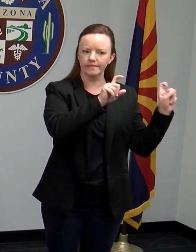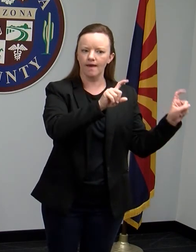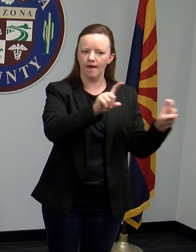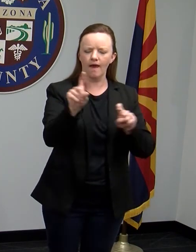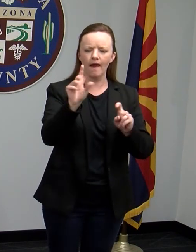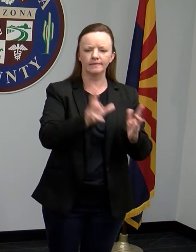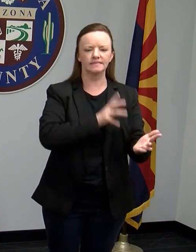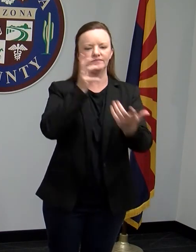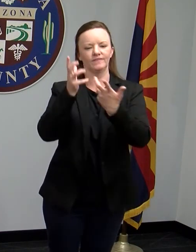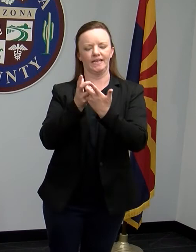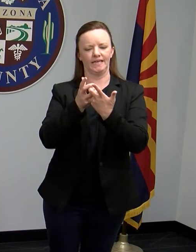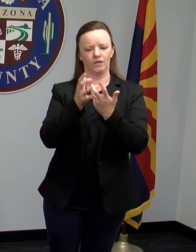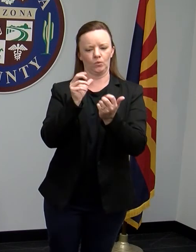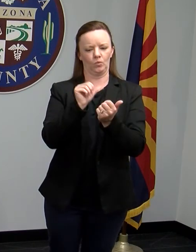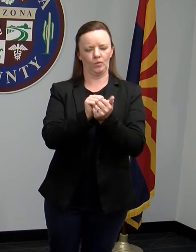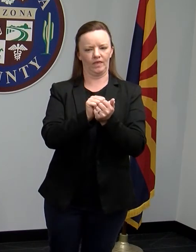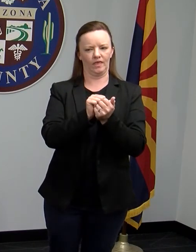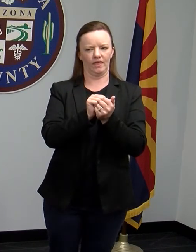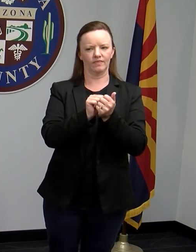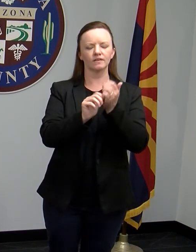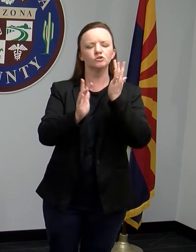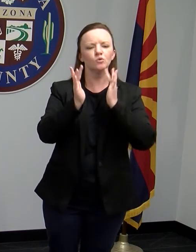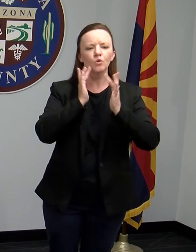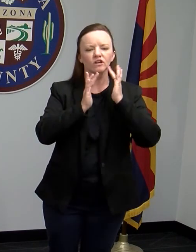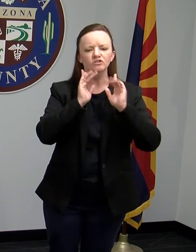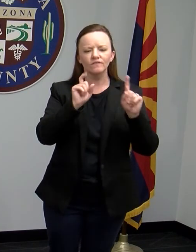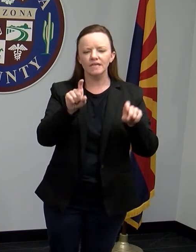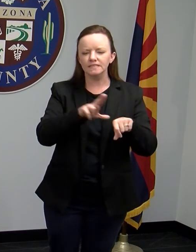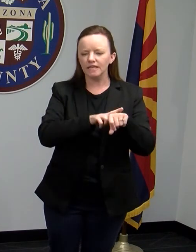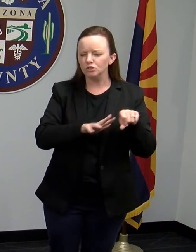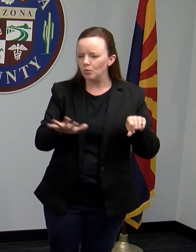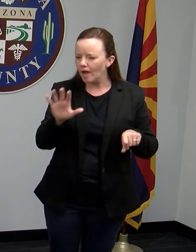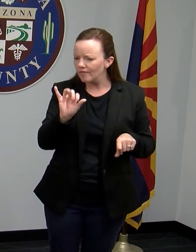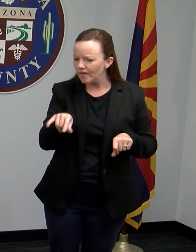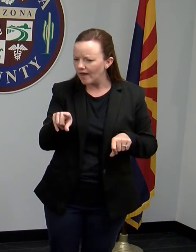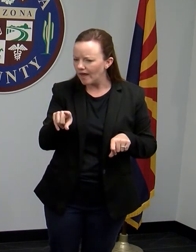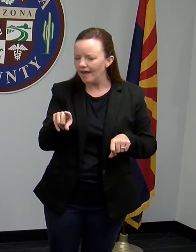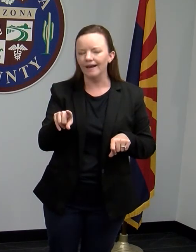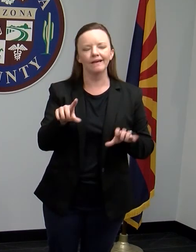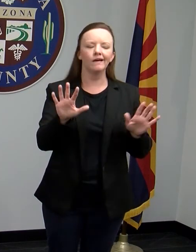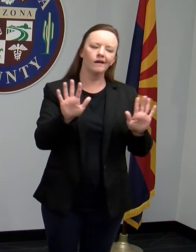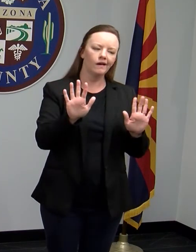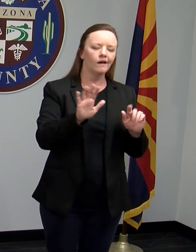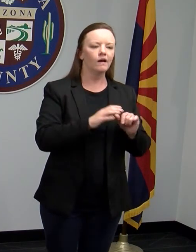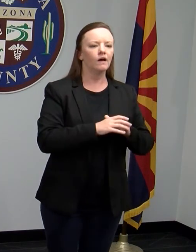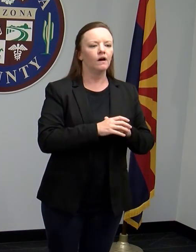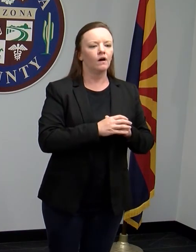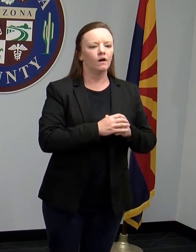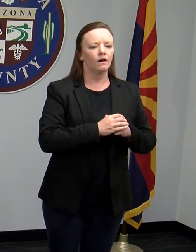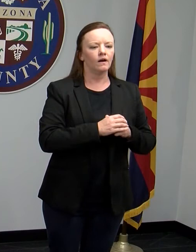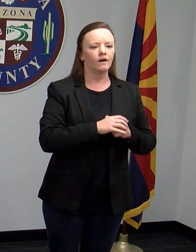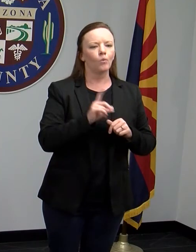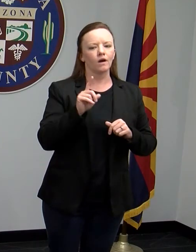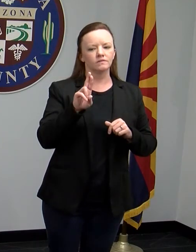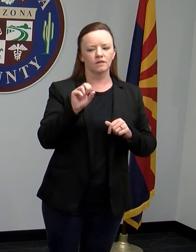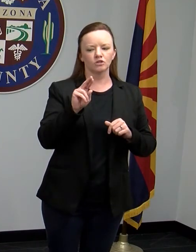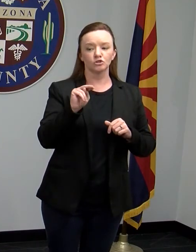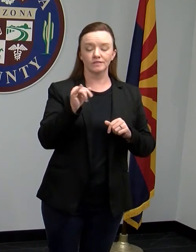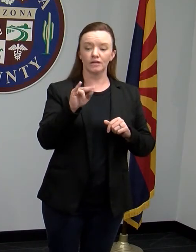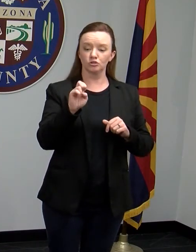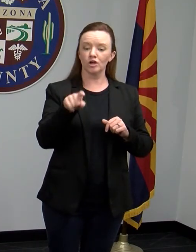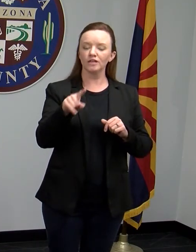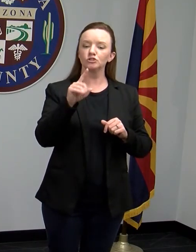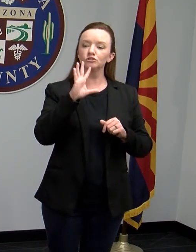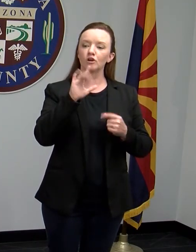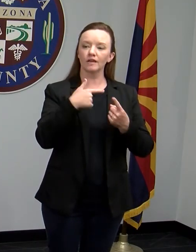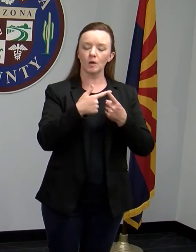overall shortage of tests nationwide? Is that correct? Well, Dr. Sonenshine is talking about the